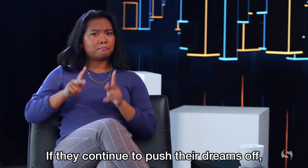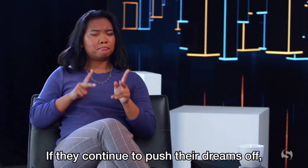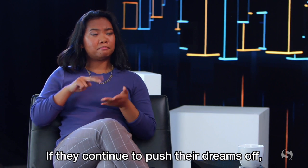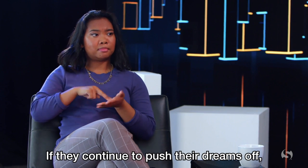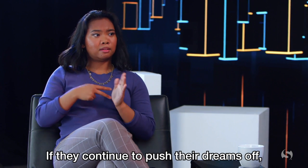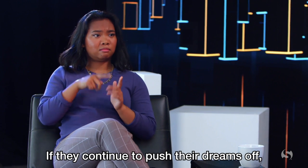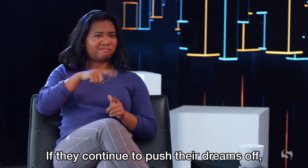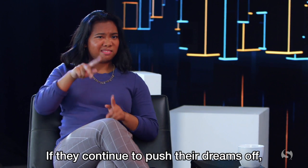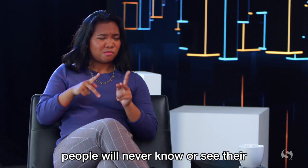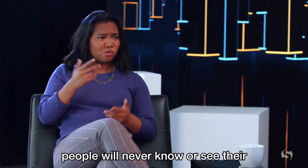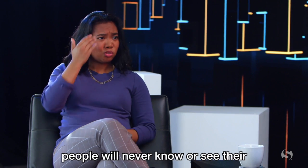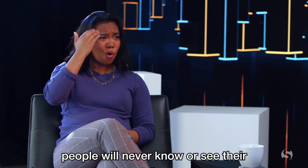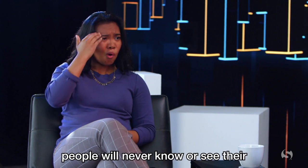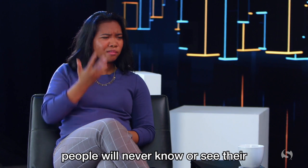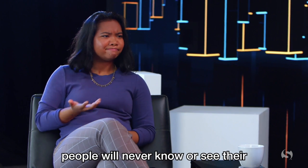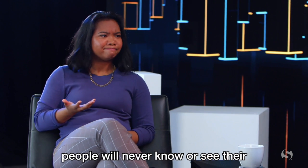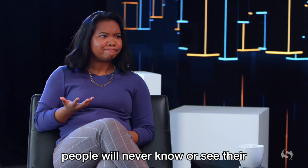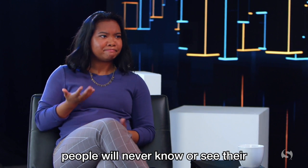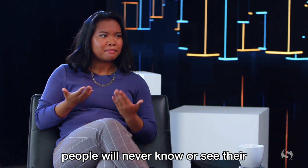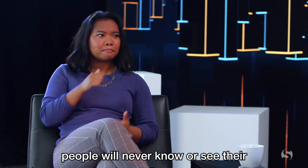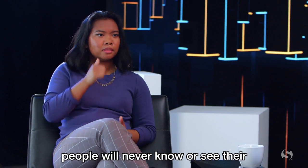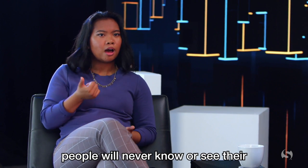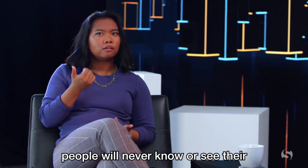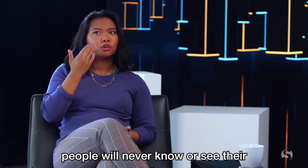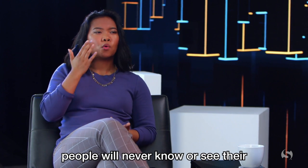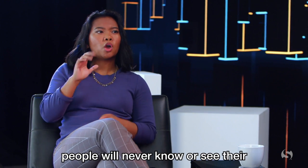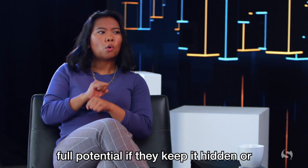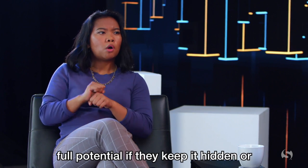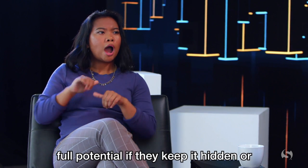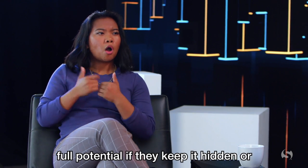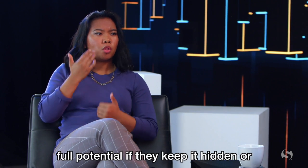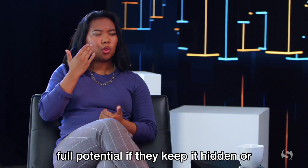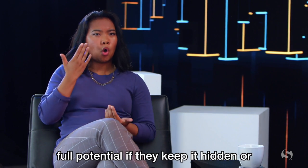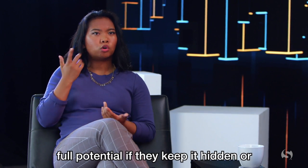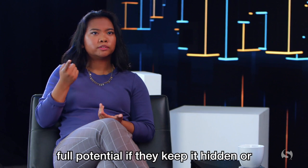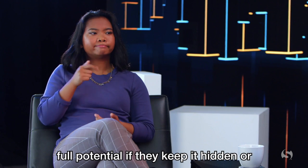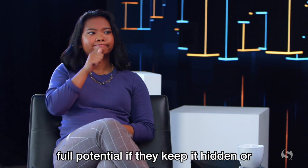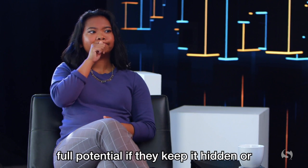continue to push their dreams off, people will never know or see their full potential if they keep it hidden or only to themselves.